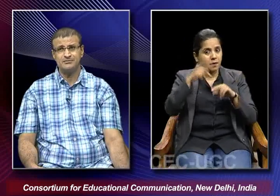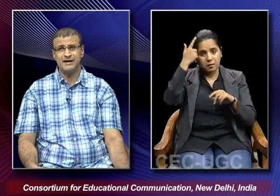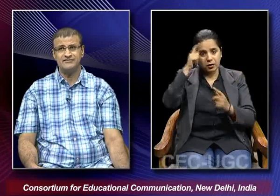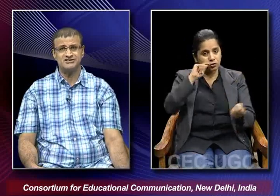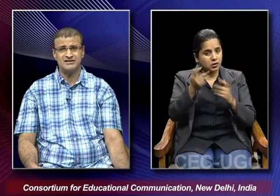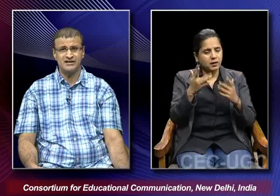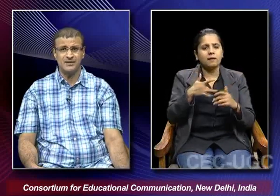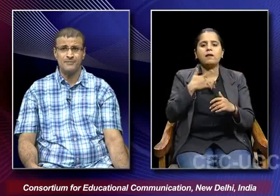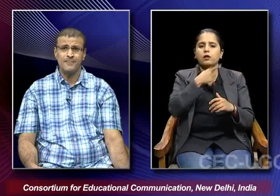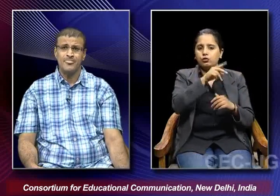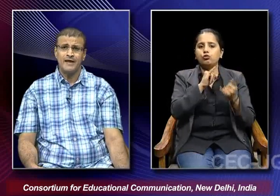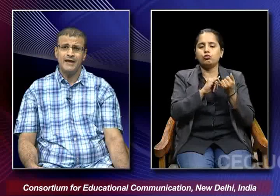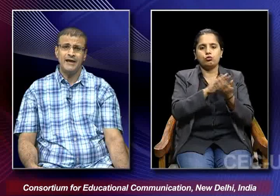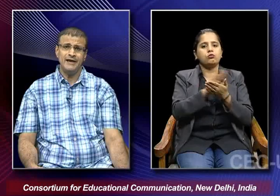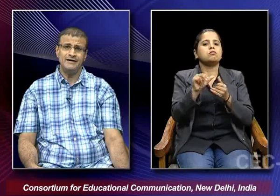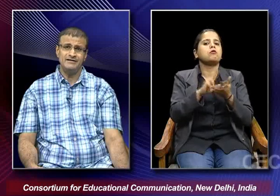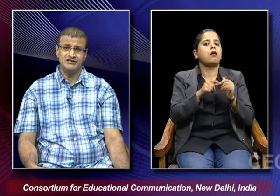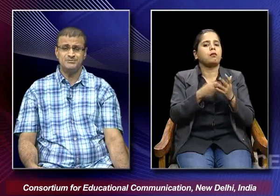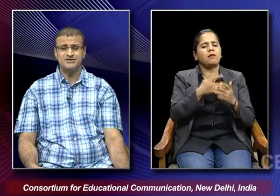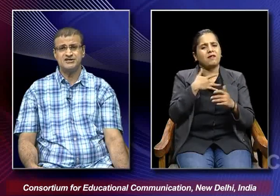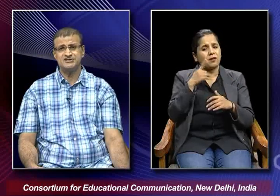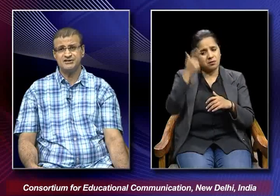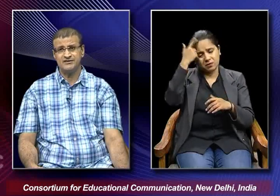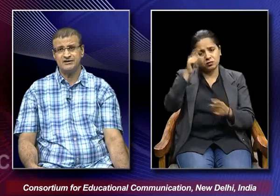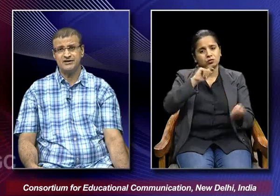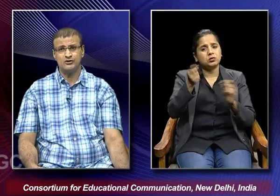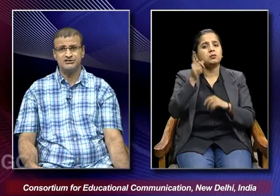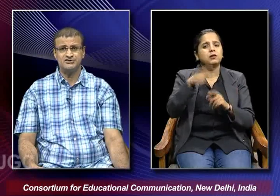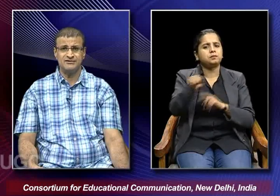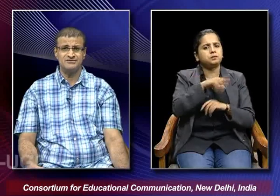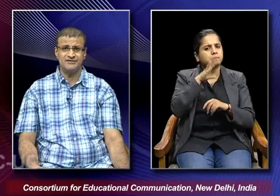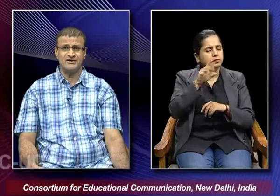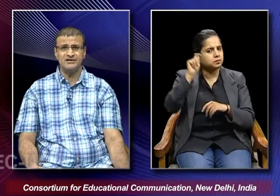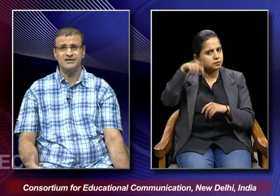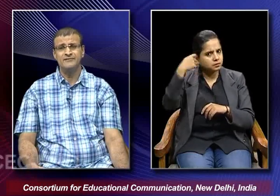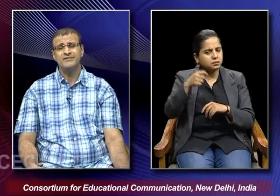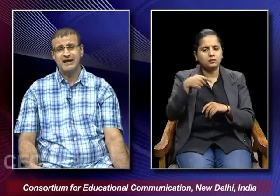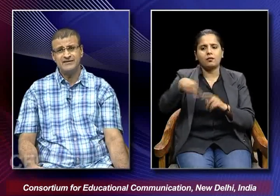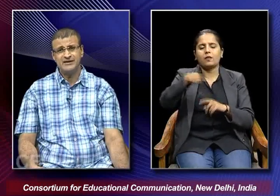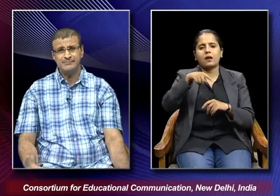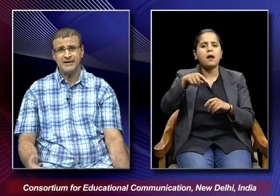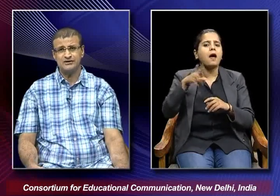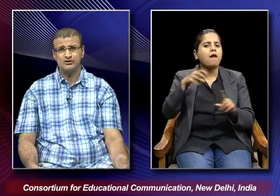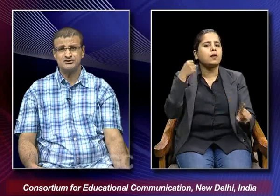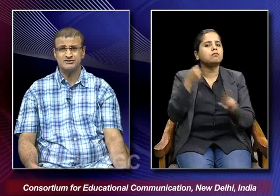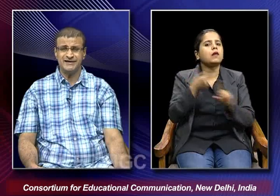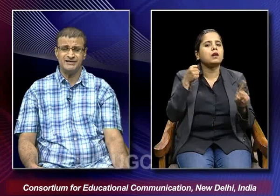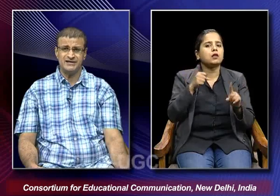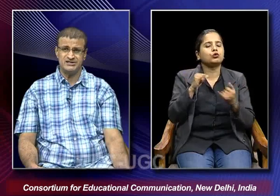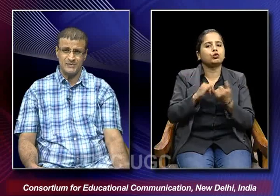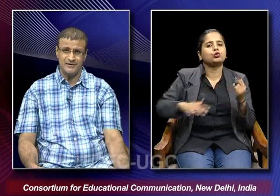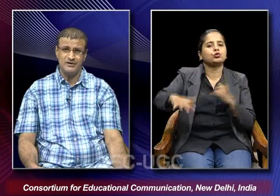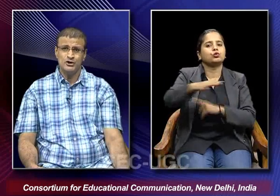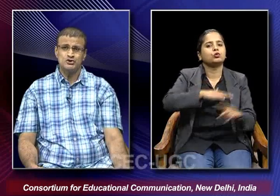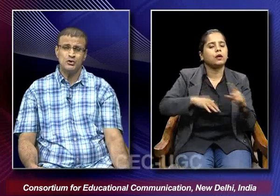felt by v shantaram and these pictures definitely or these films definitely have an impact on the society